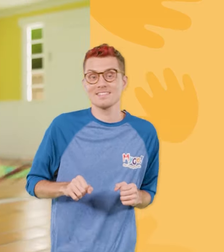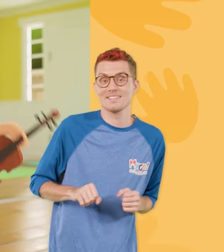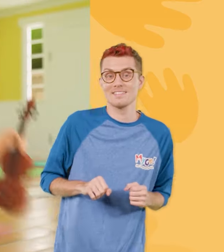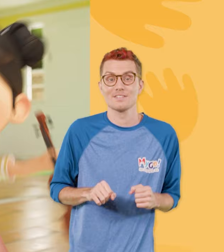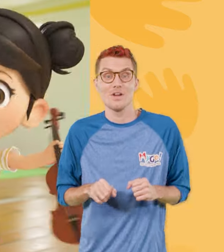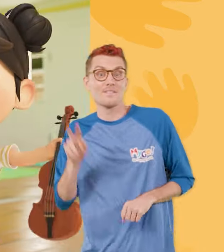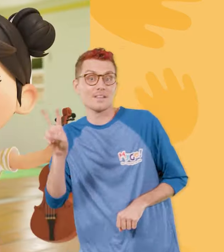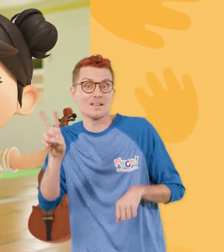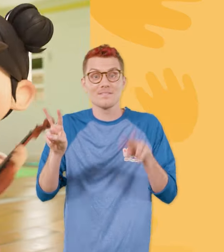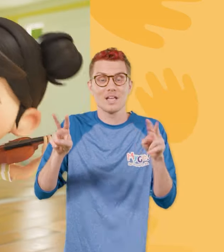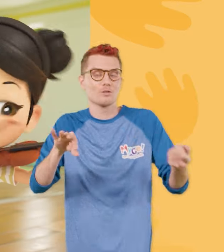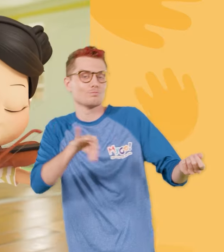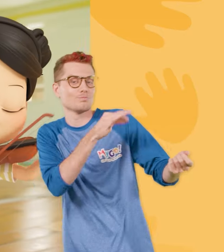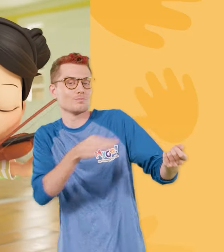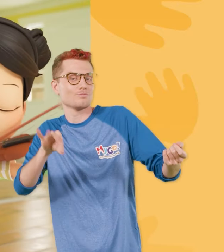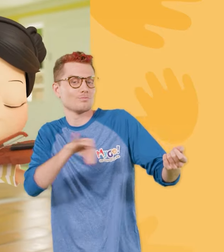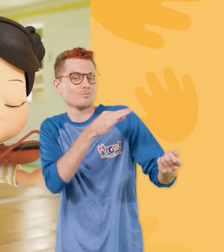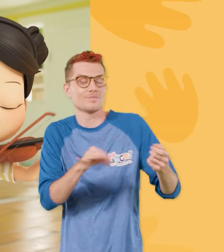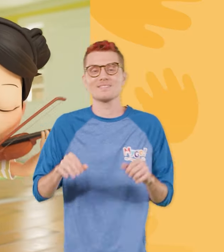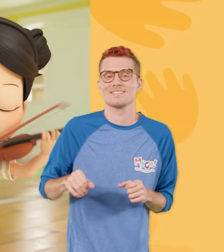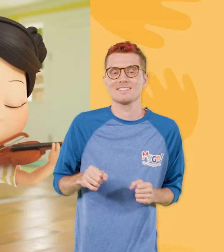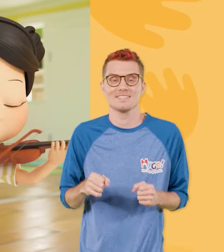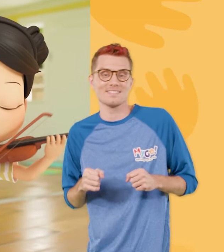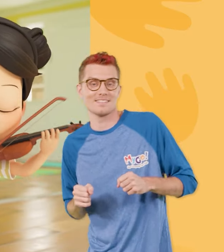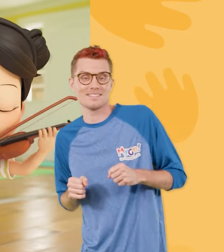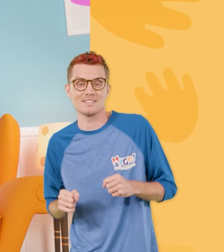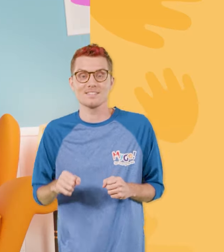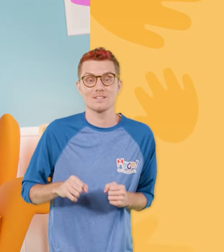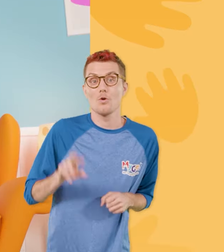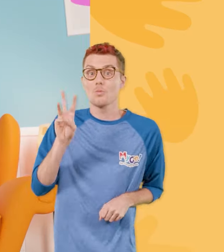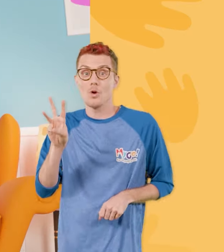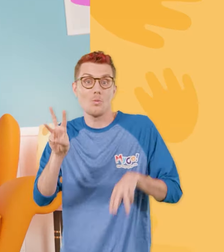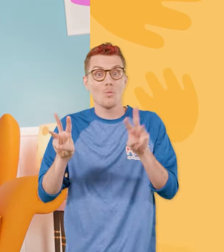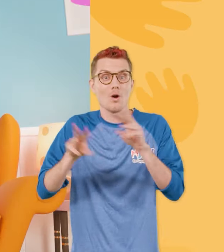V, V, Violin W, W, Whale